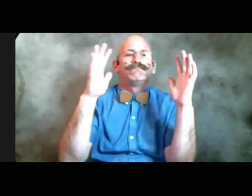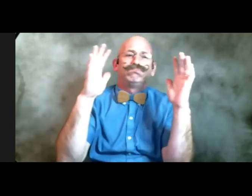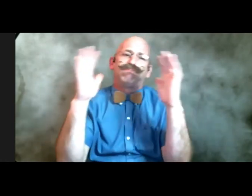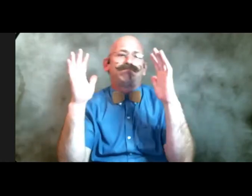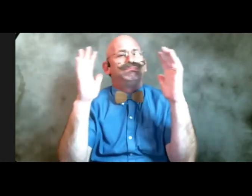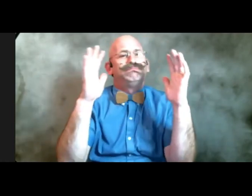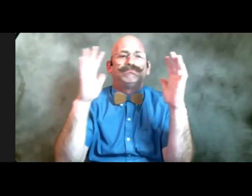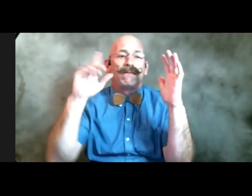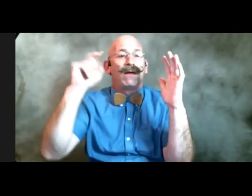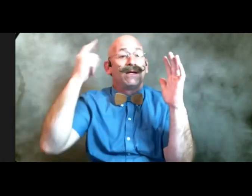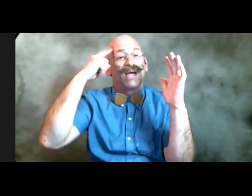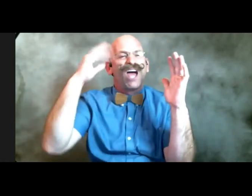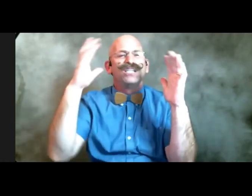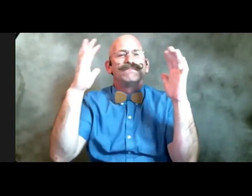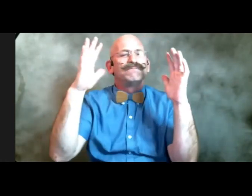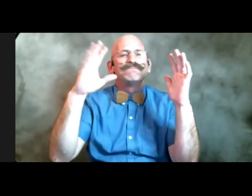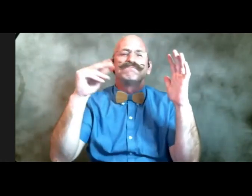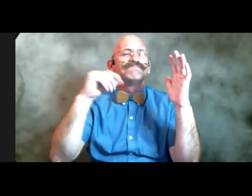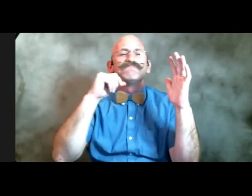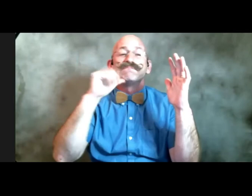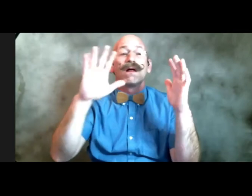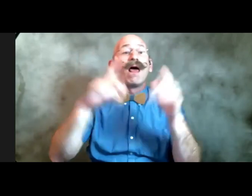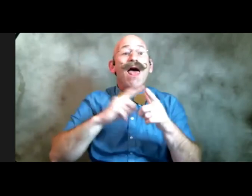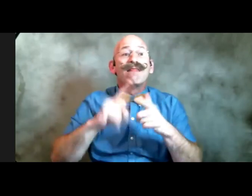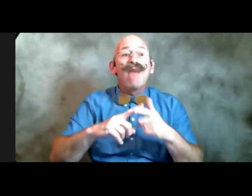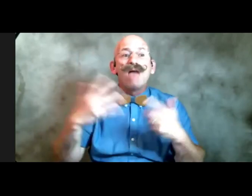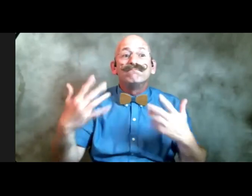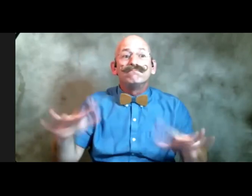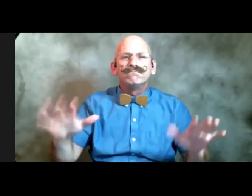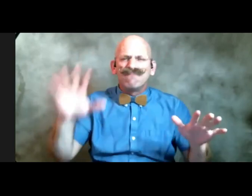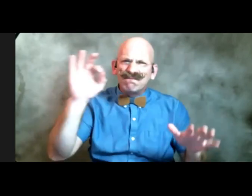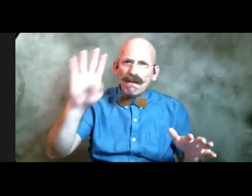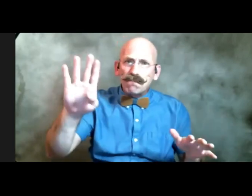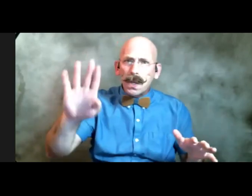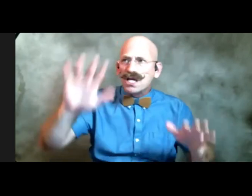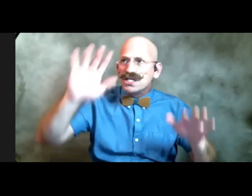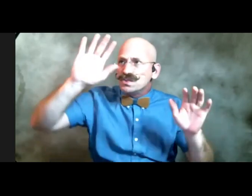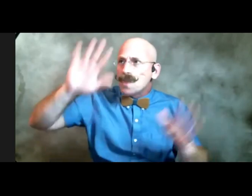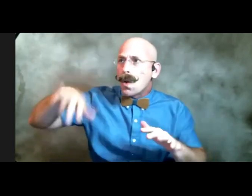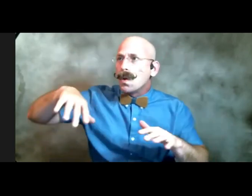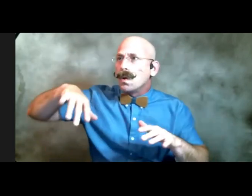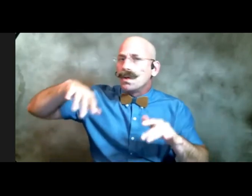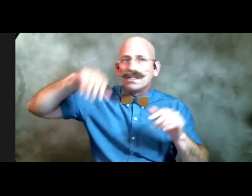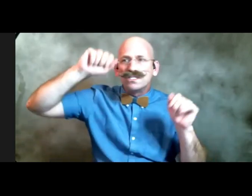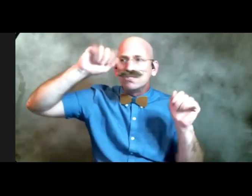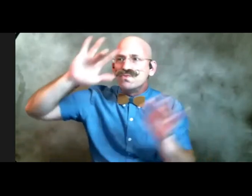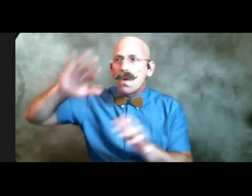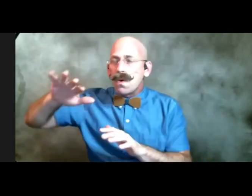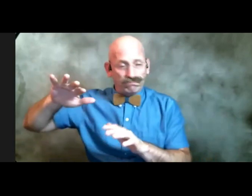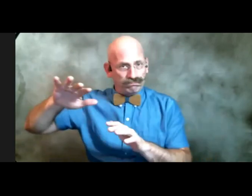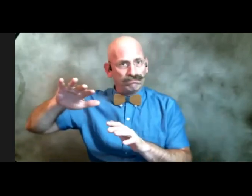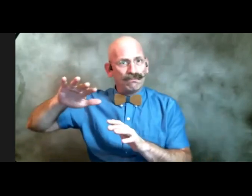then two snows came in February precise as appointments